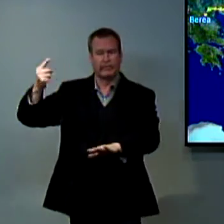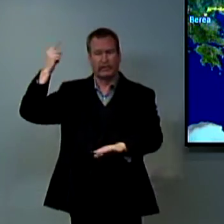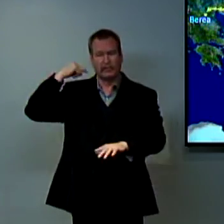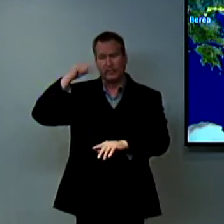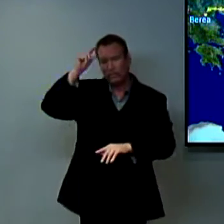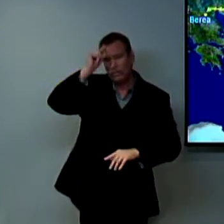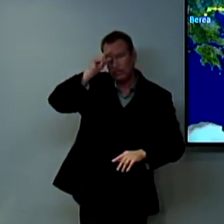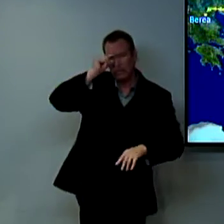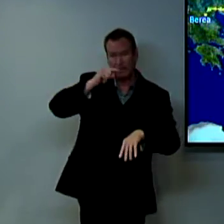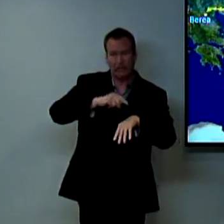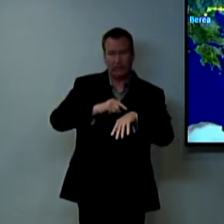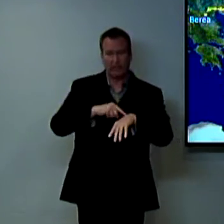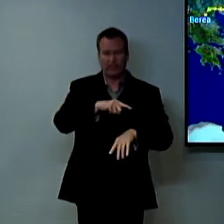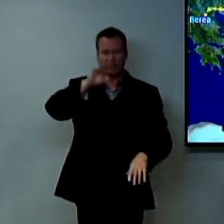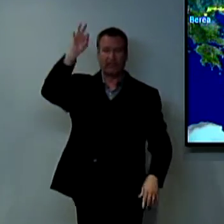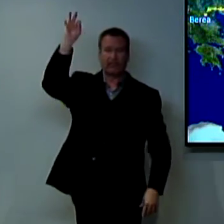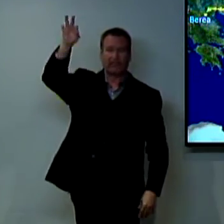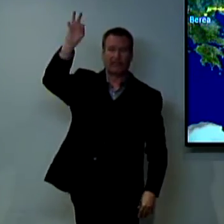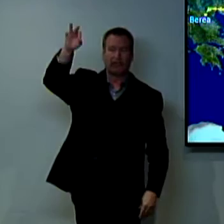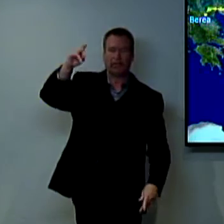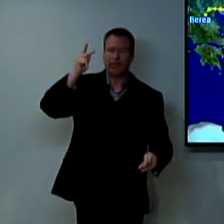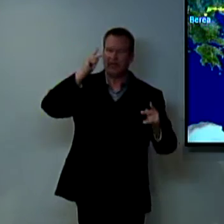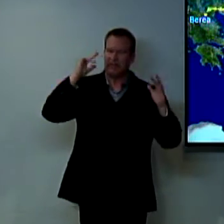new this happened in Greek times